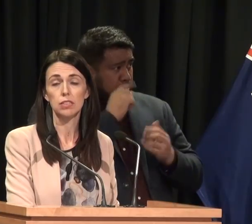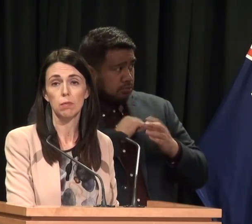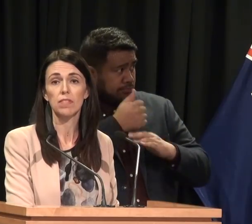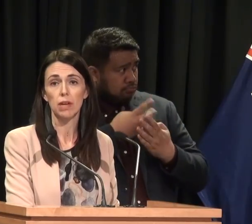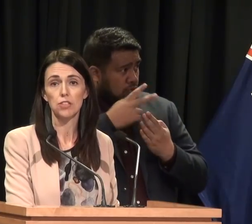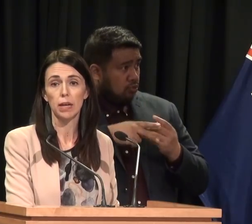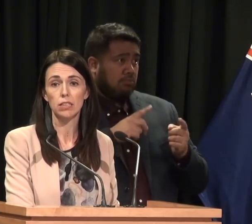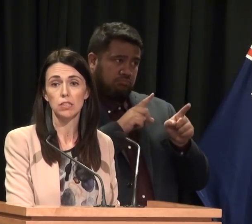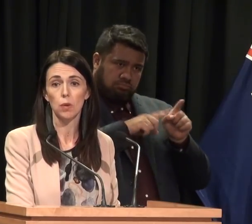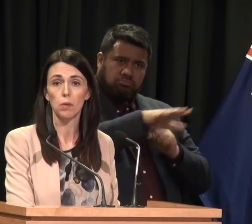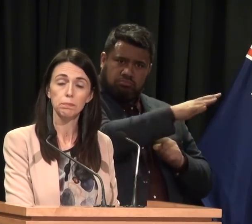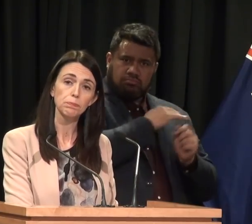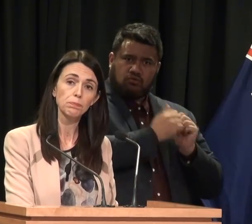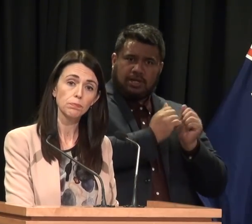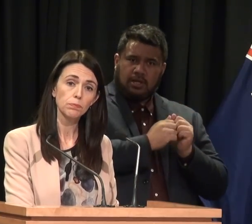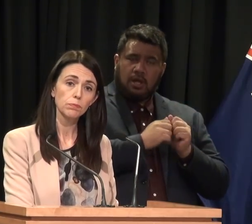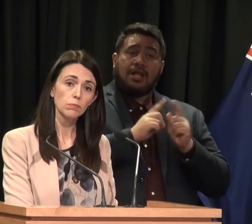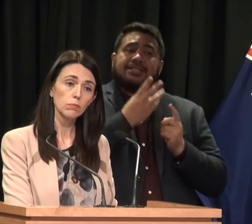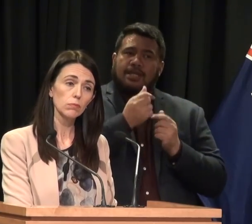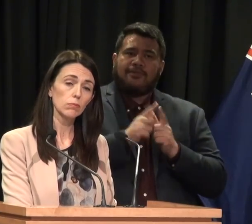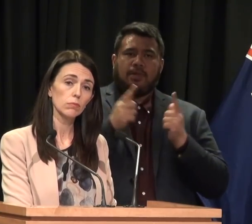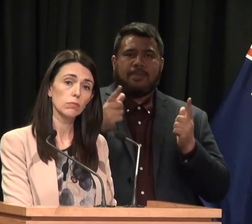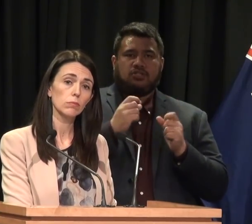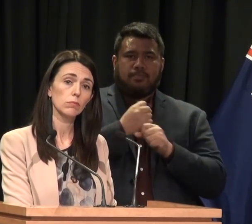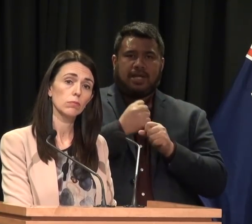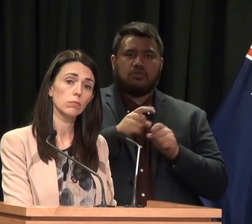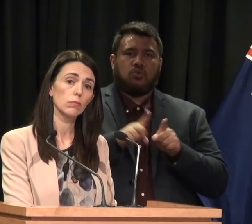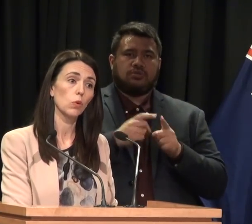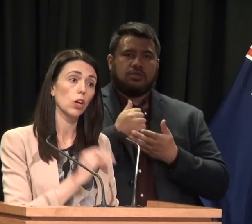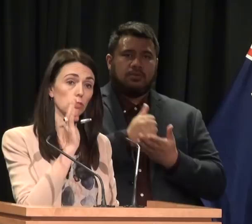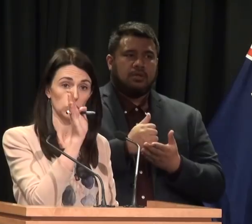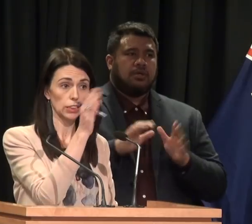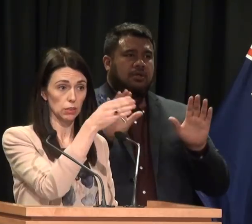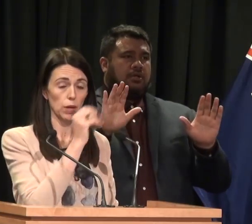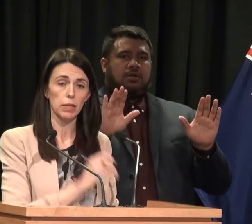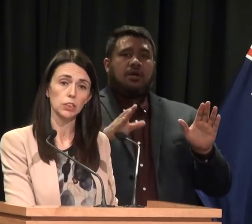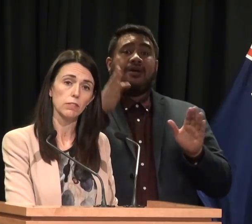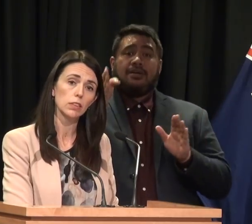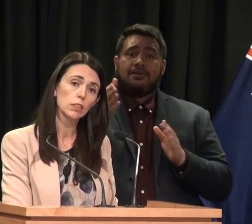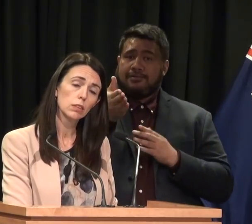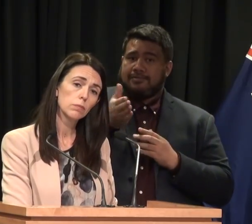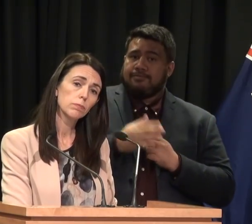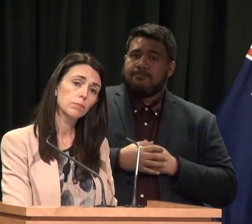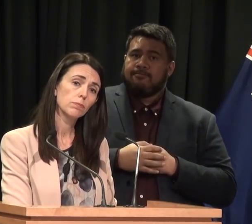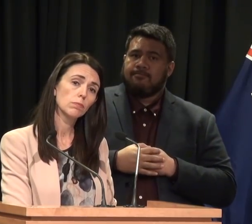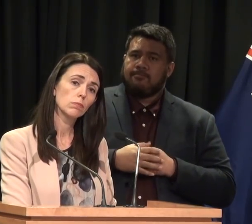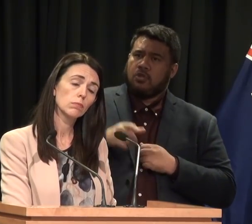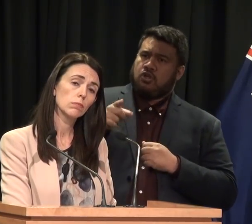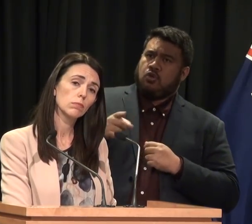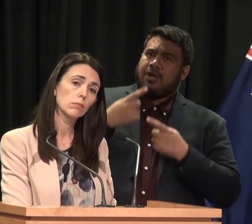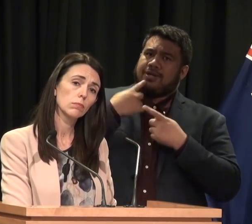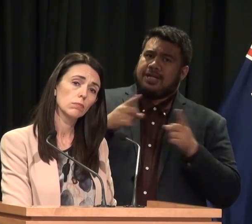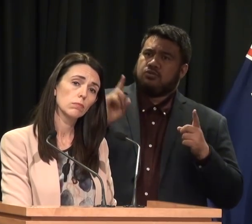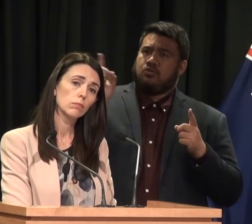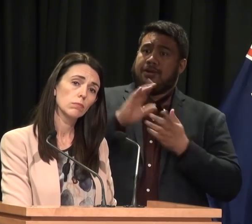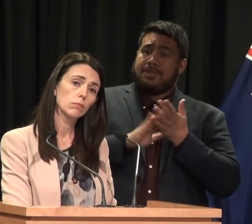that includes some of the major banks as well. The moves that you've announced today, do they mean that the Reserve Bank needs... We'll go, Jason then we'll come back to Tover. The moves that you've announced today,